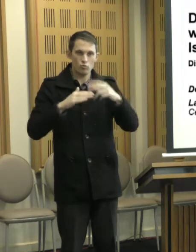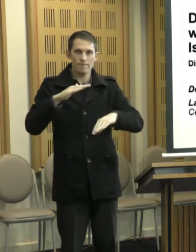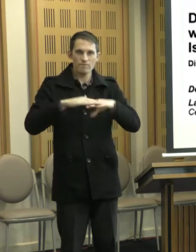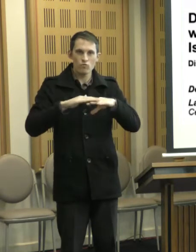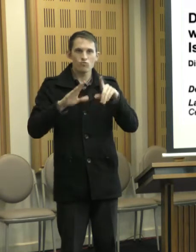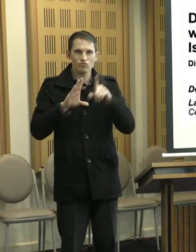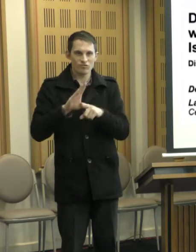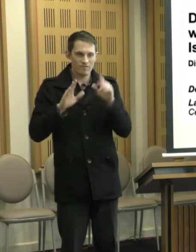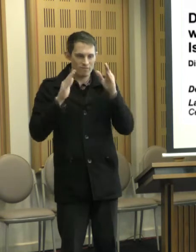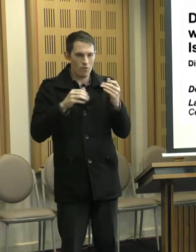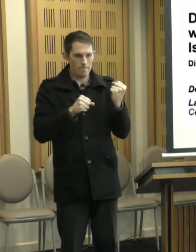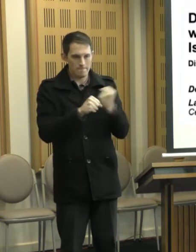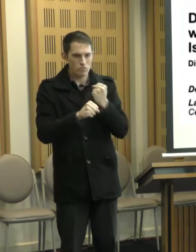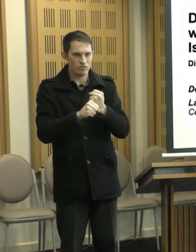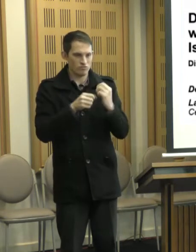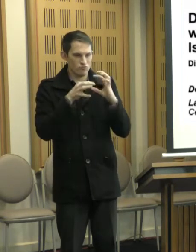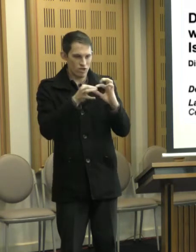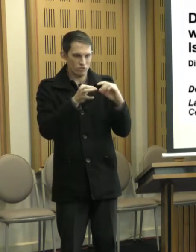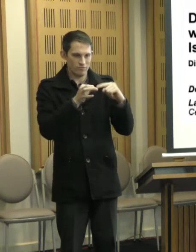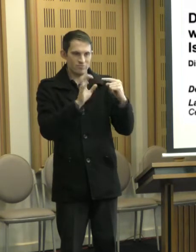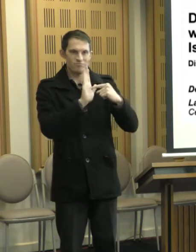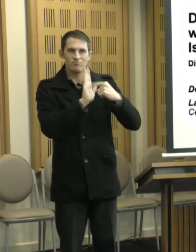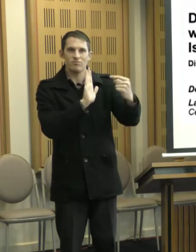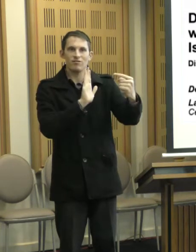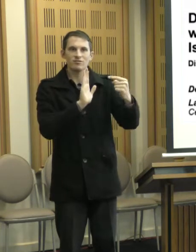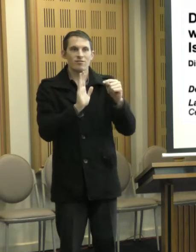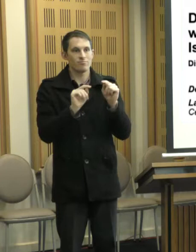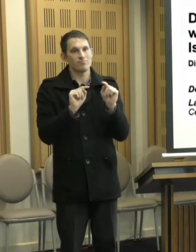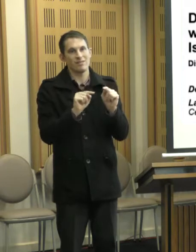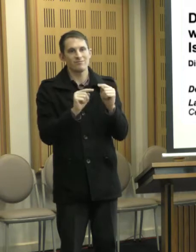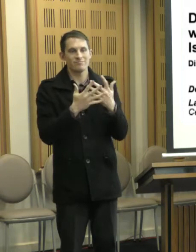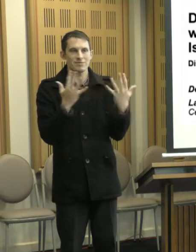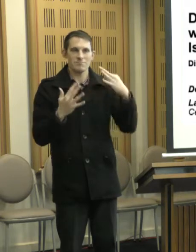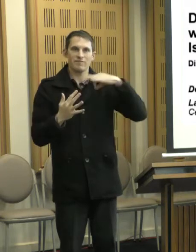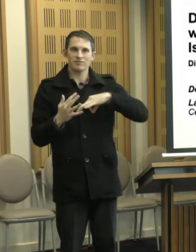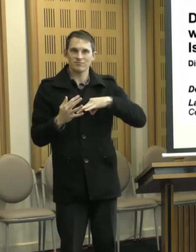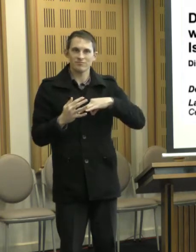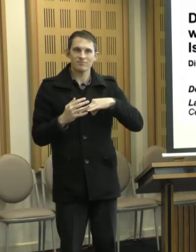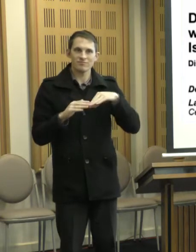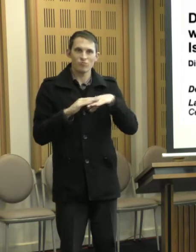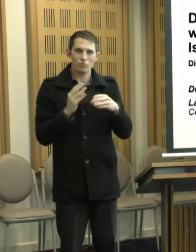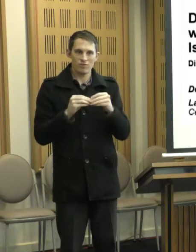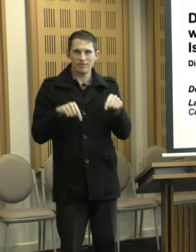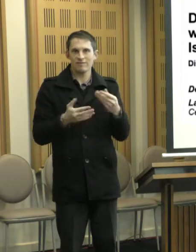building relationships that can last is, is the, um, benefit of this type of funding round.